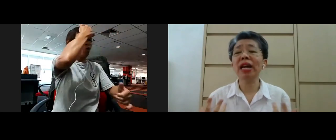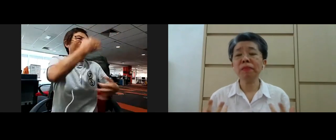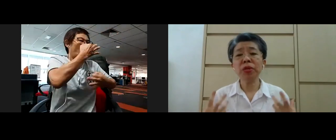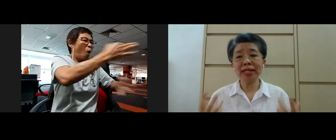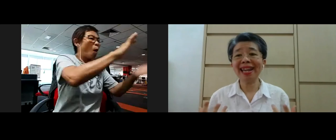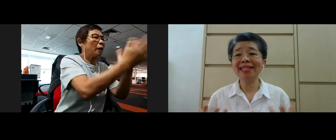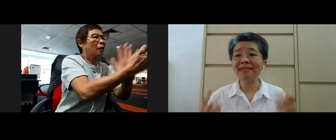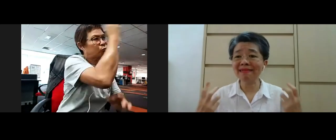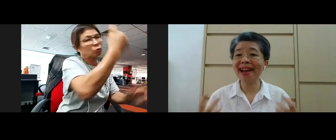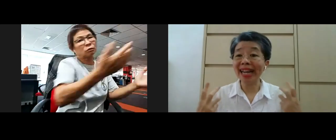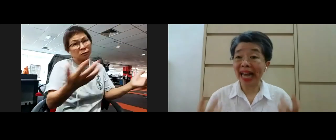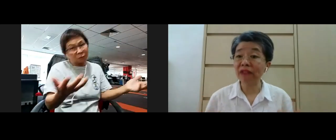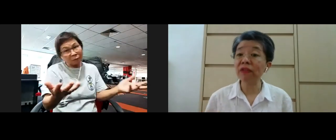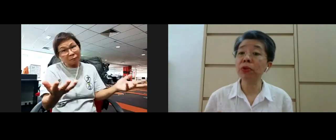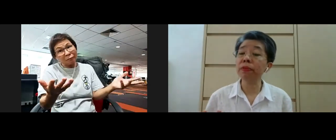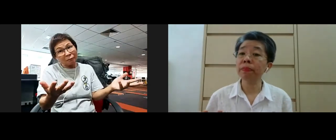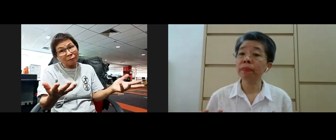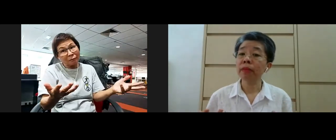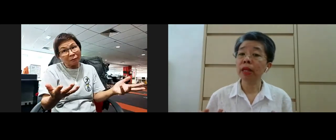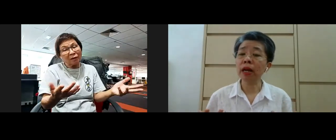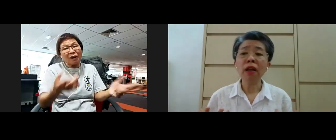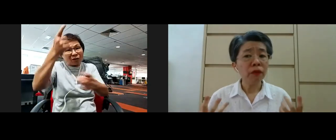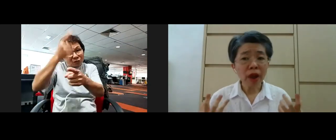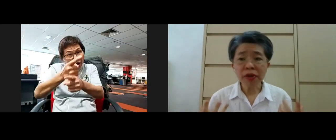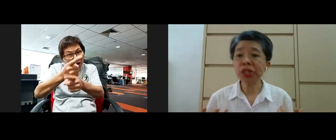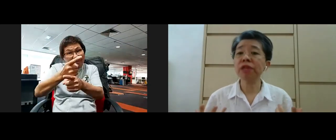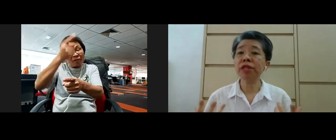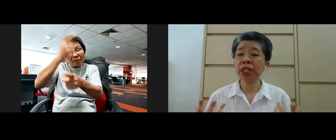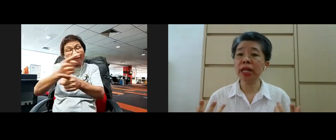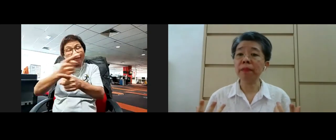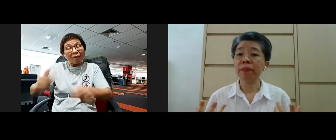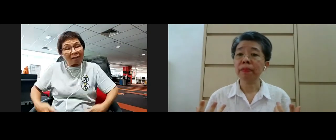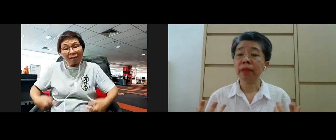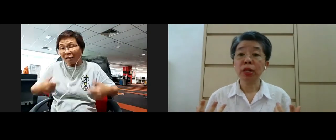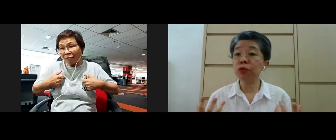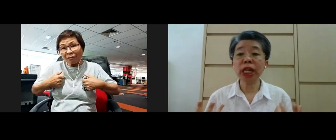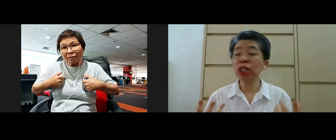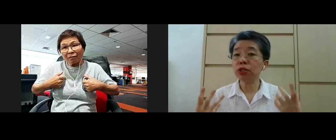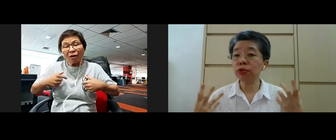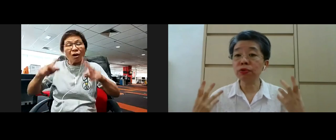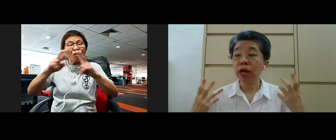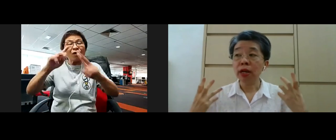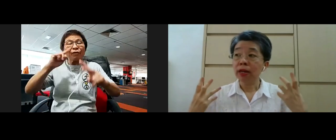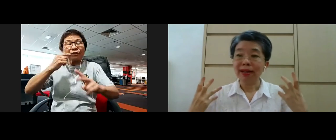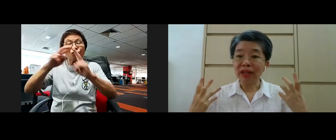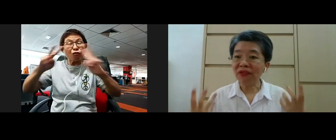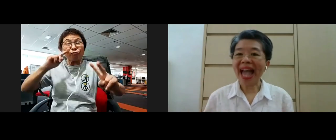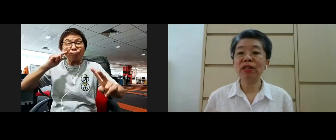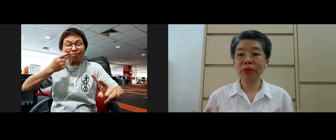fool right so again the right livelihood yeah very seriously you need to